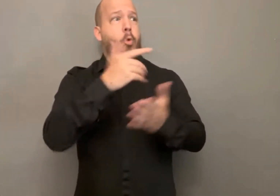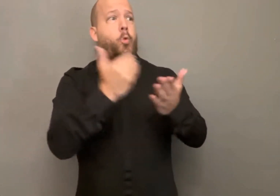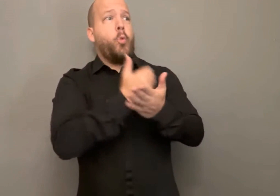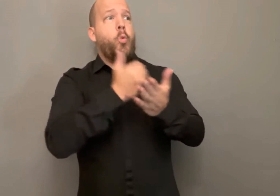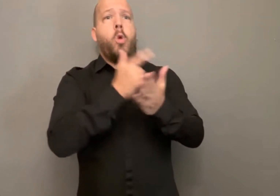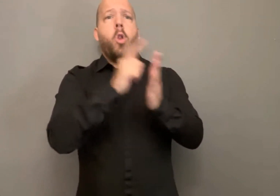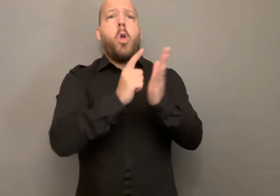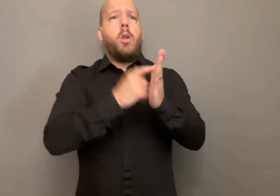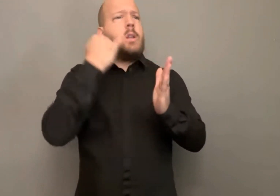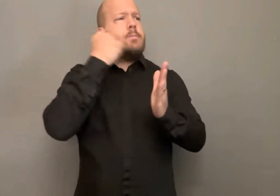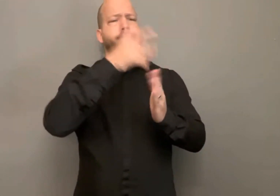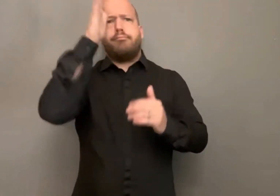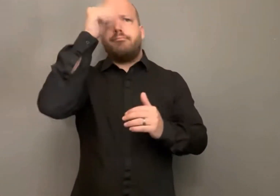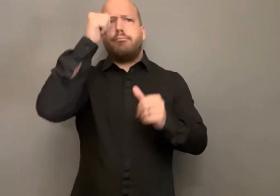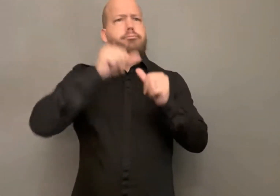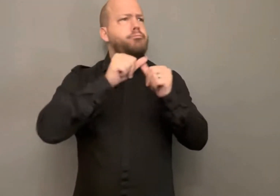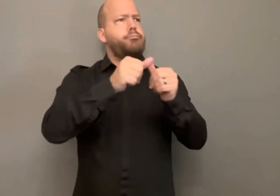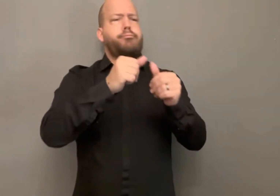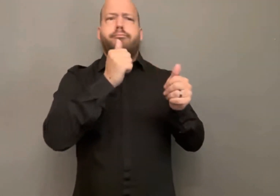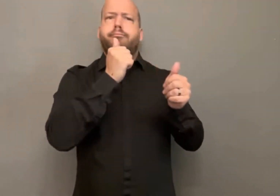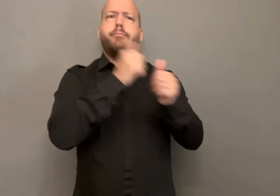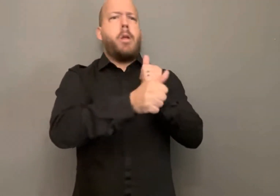if this new law is not struck down